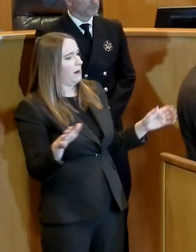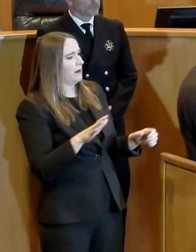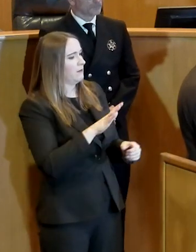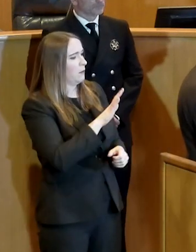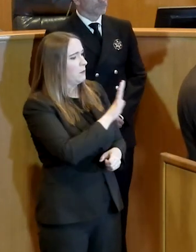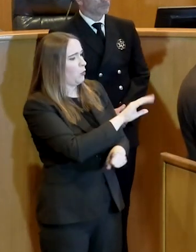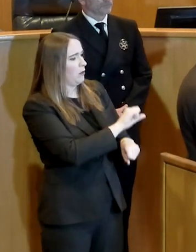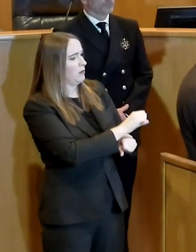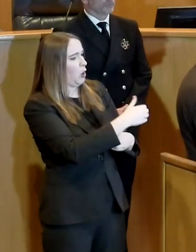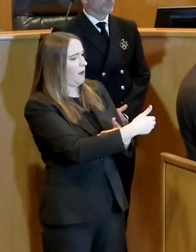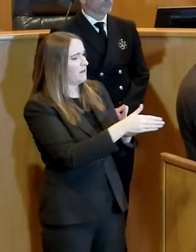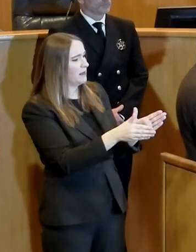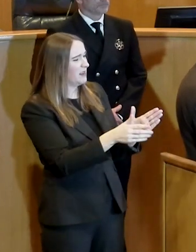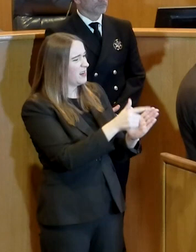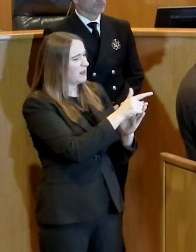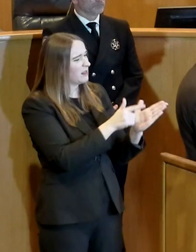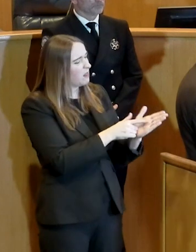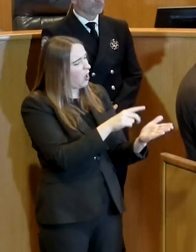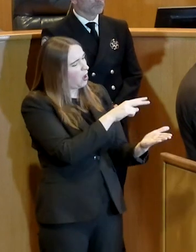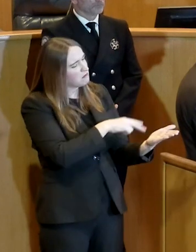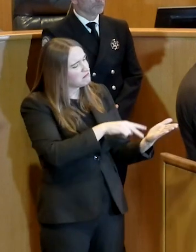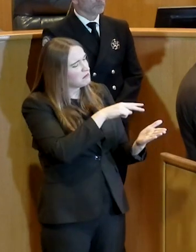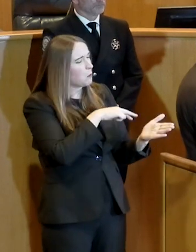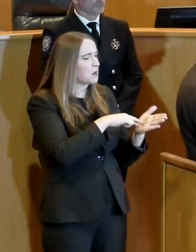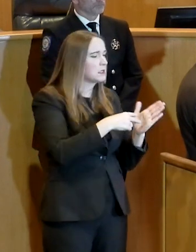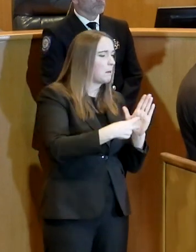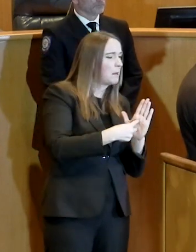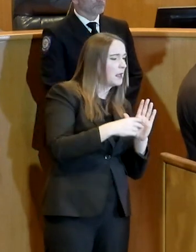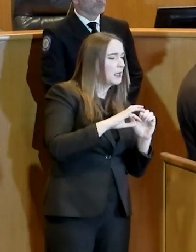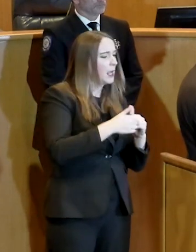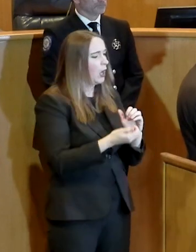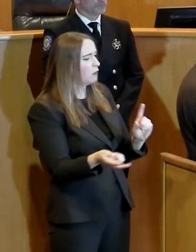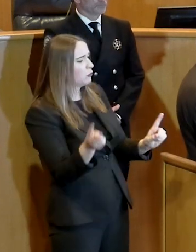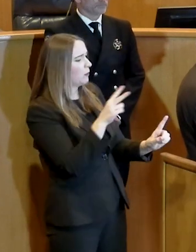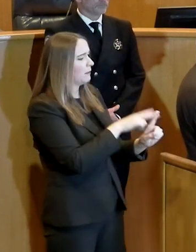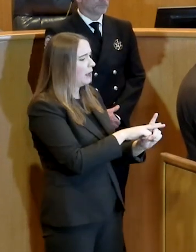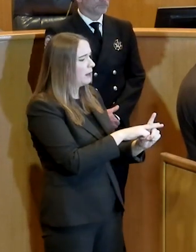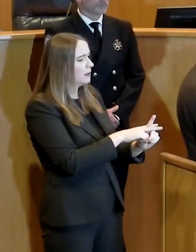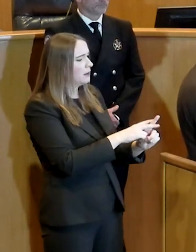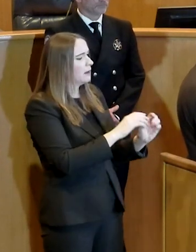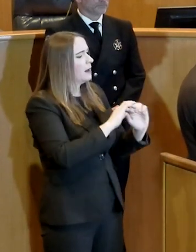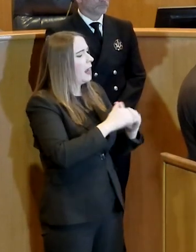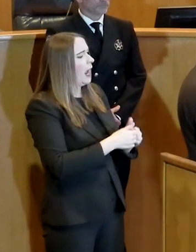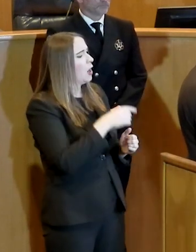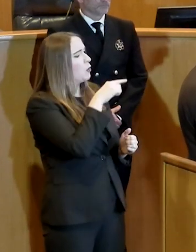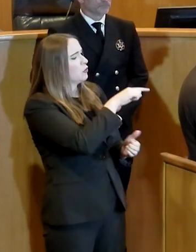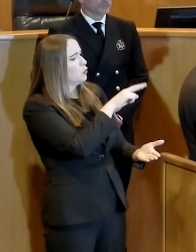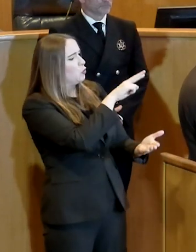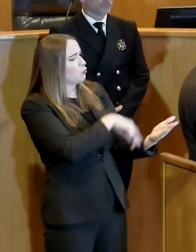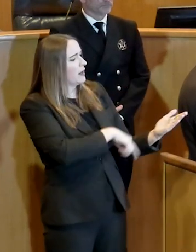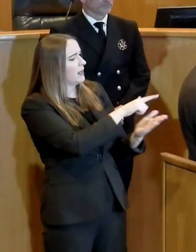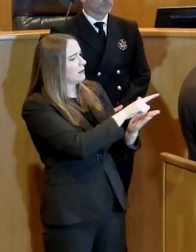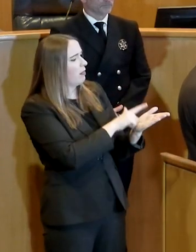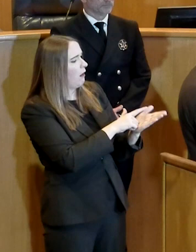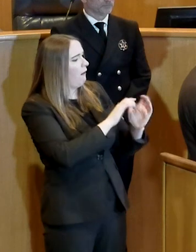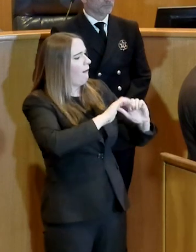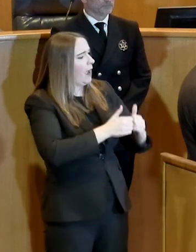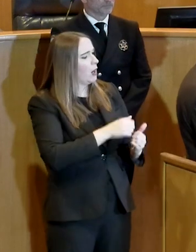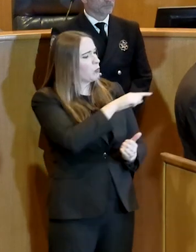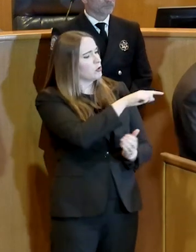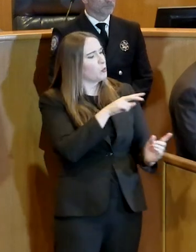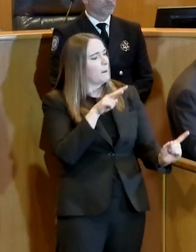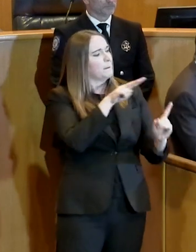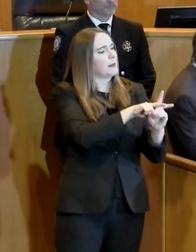interpretation of the law. That seems to have changed a little bit now today. Has anything changed with the random term in the law? Did you talk a bit more about the more authority